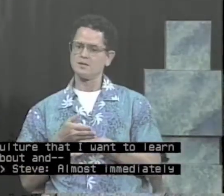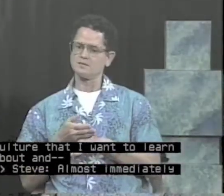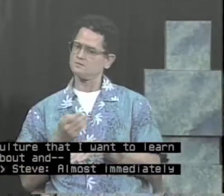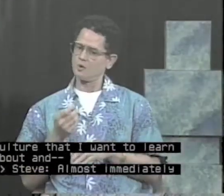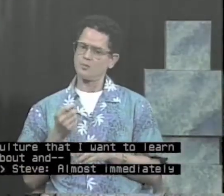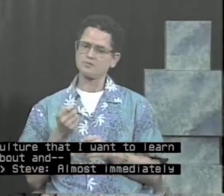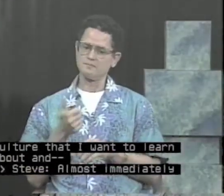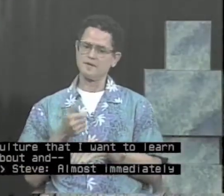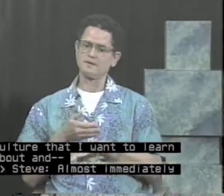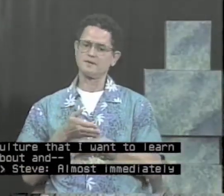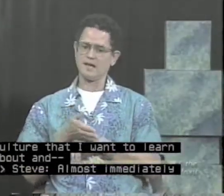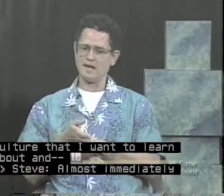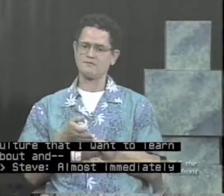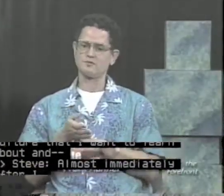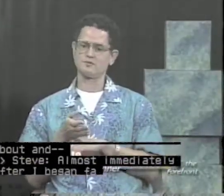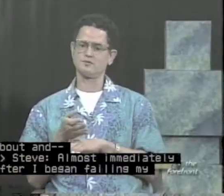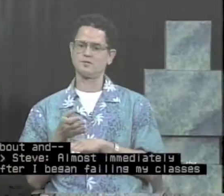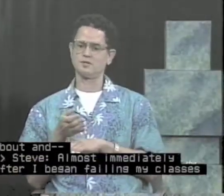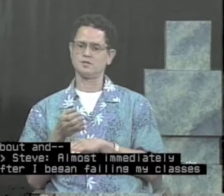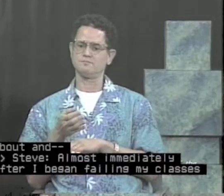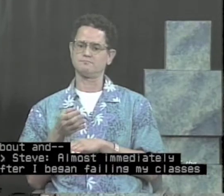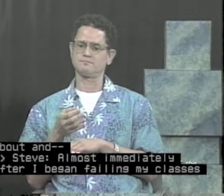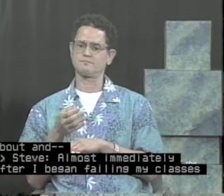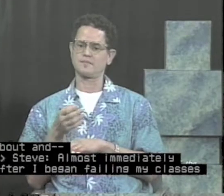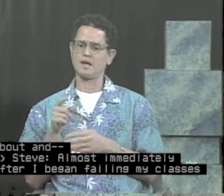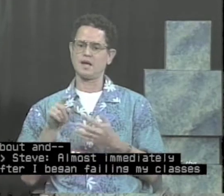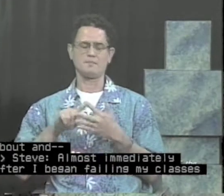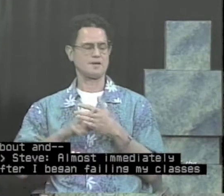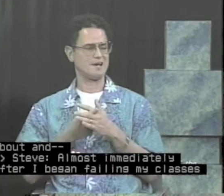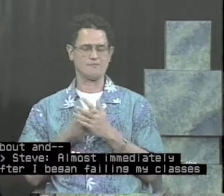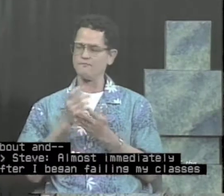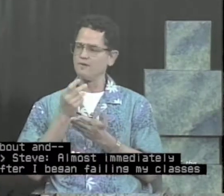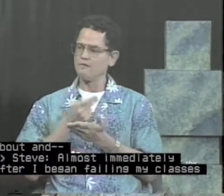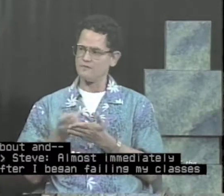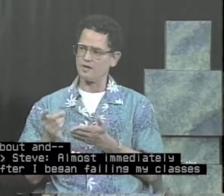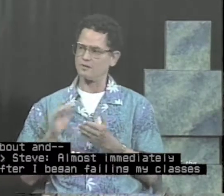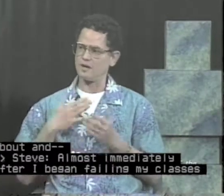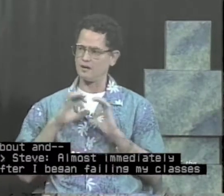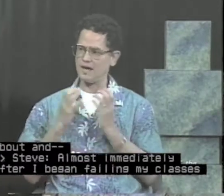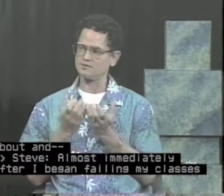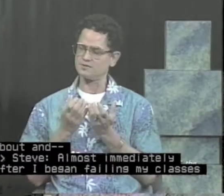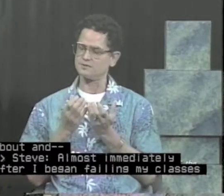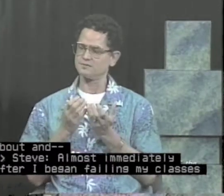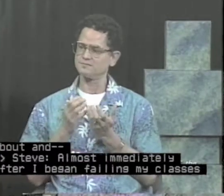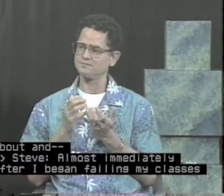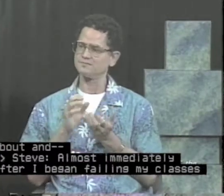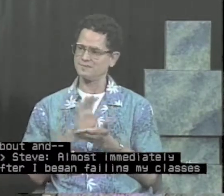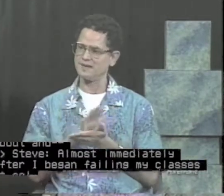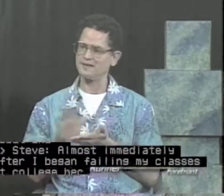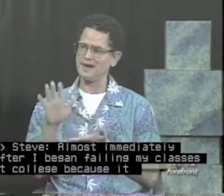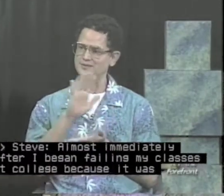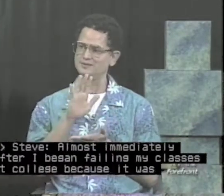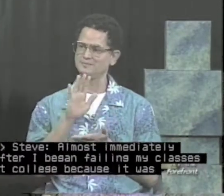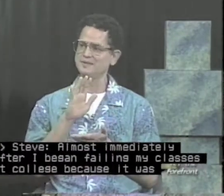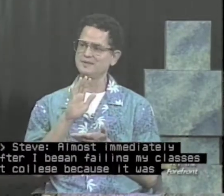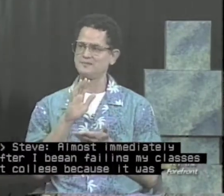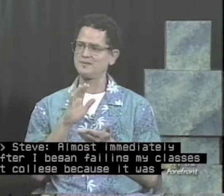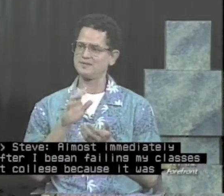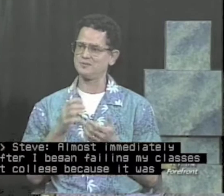Almost immediately after I began failing my classes at college, because it